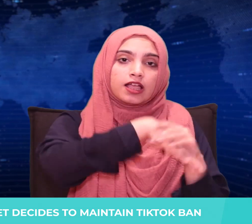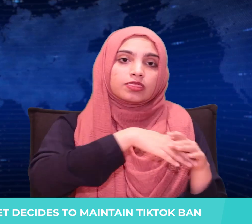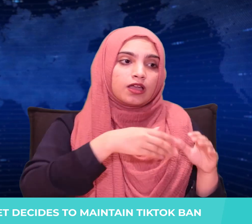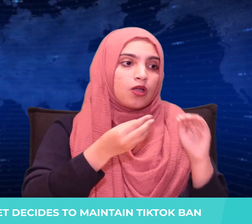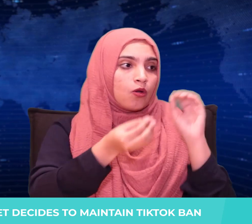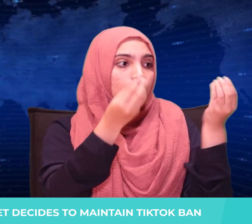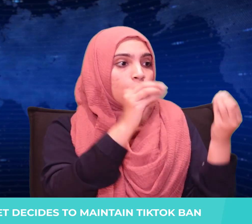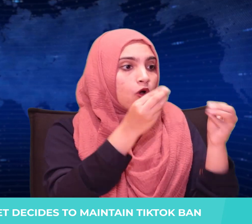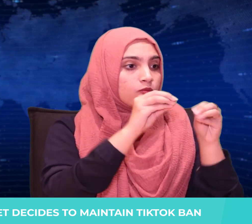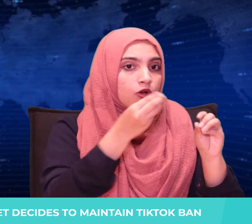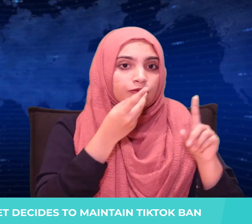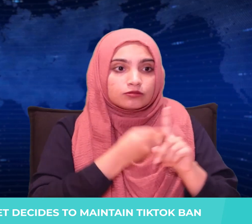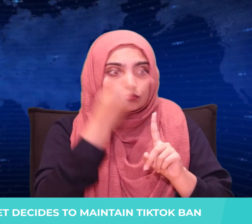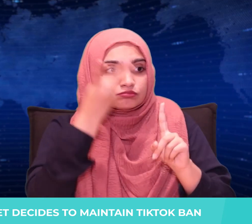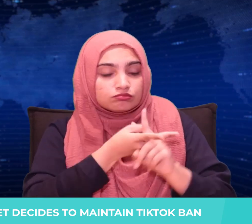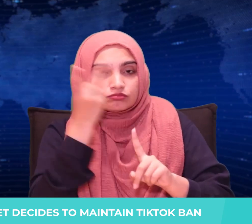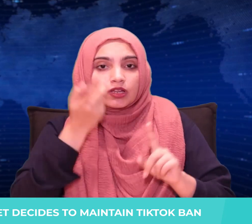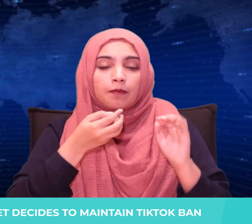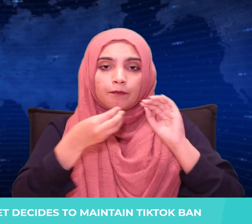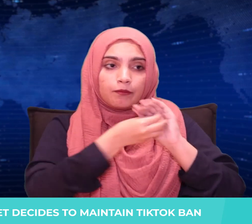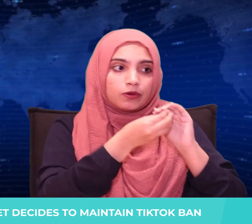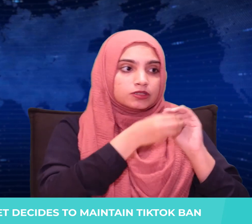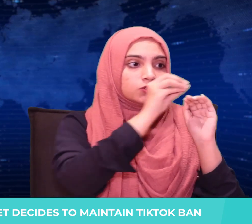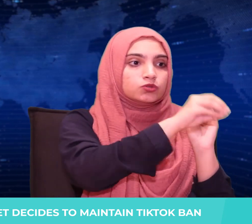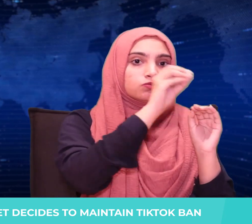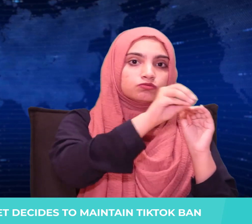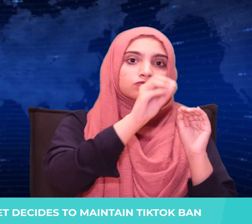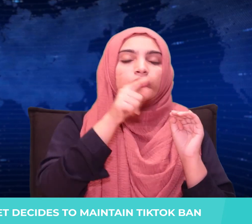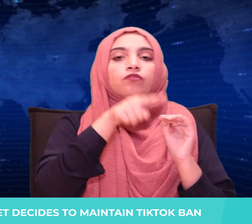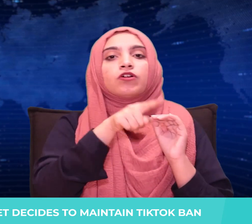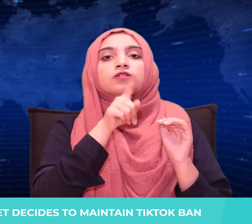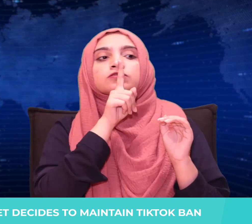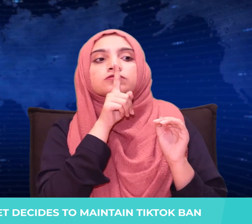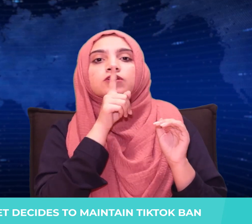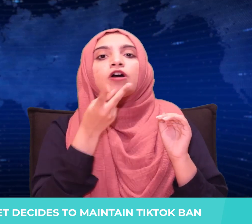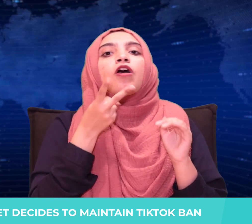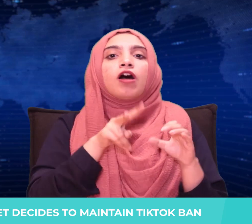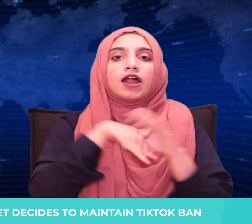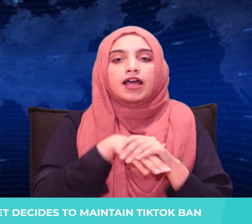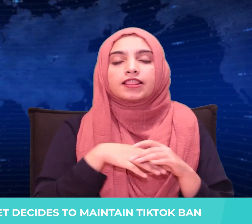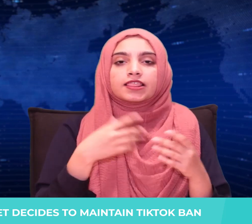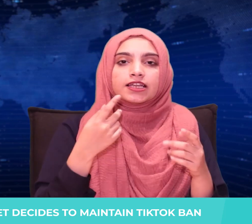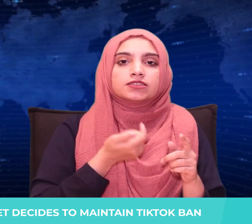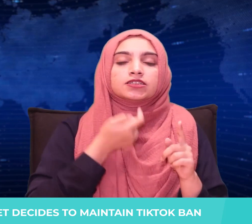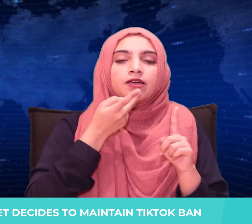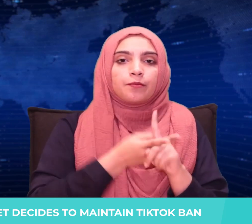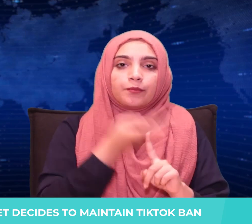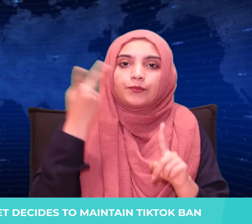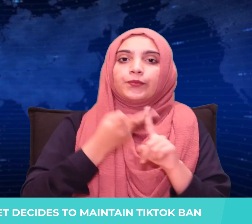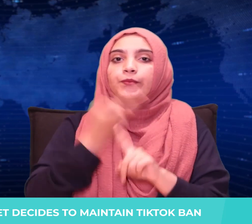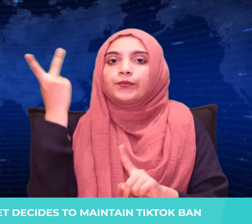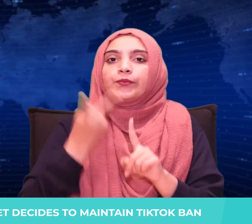Fahad bribed them to disclose their AT&T credentials to enable him to unlock mobile phones.